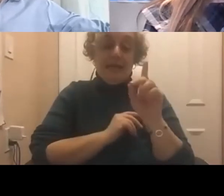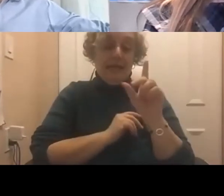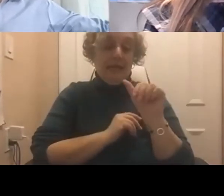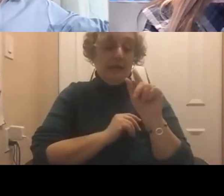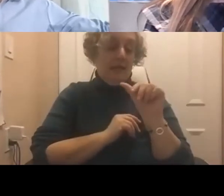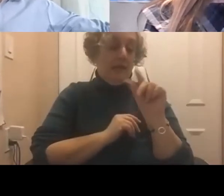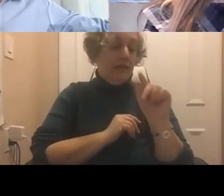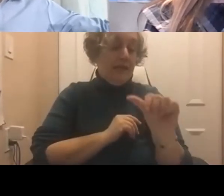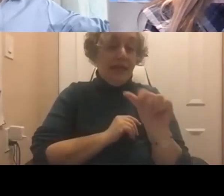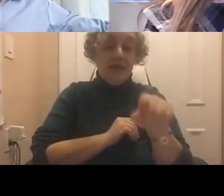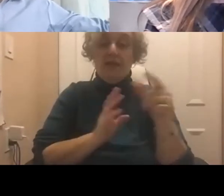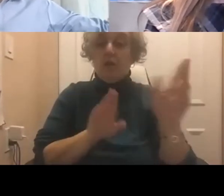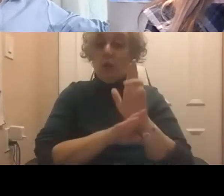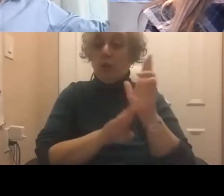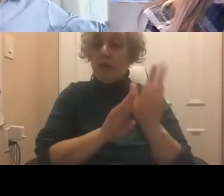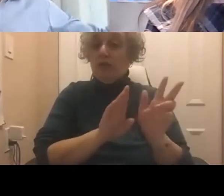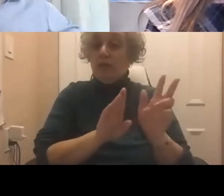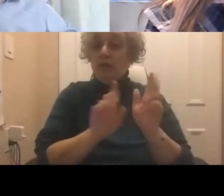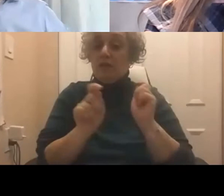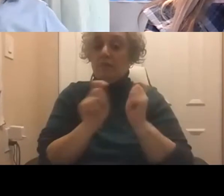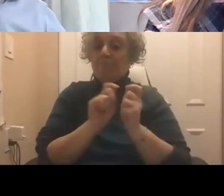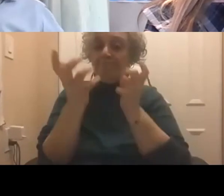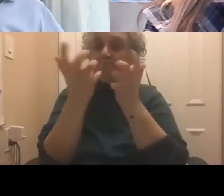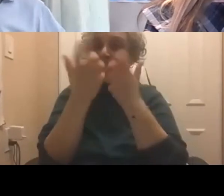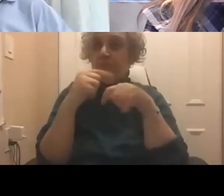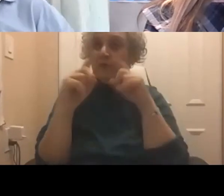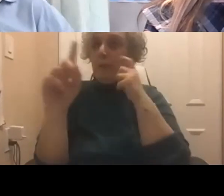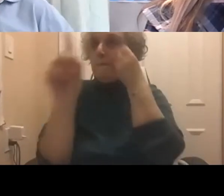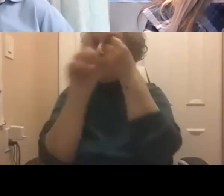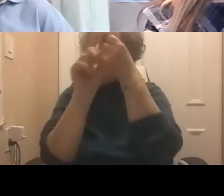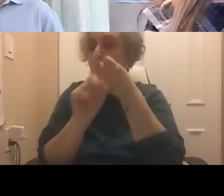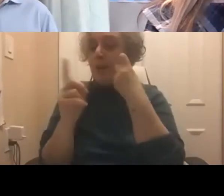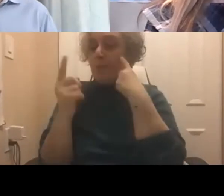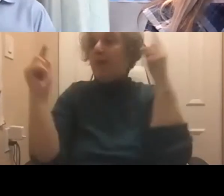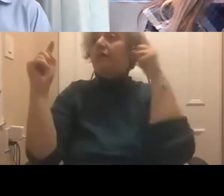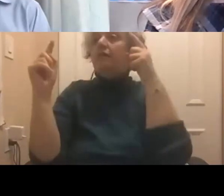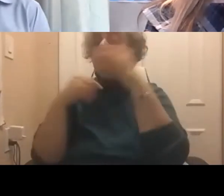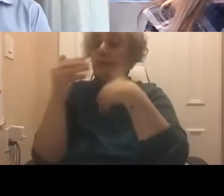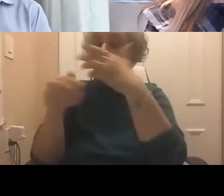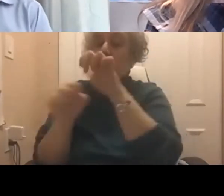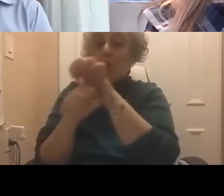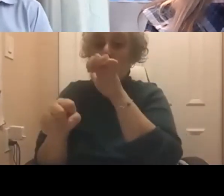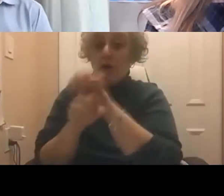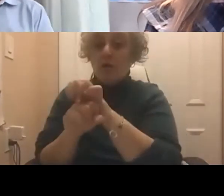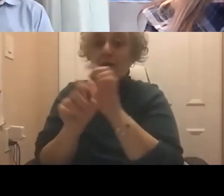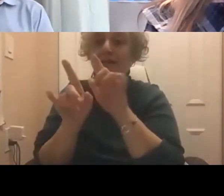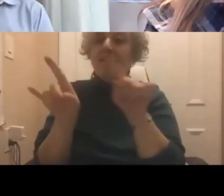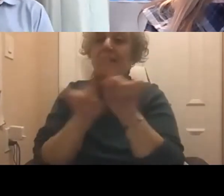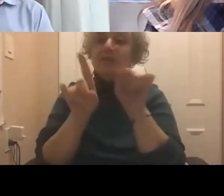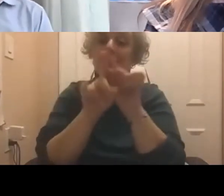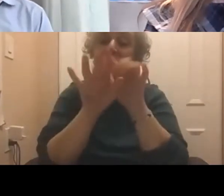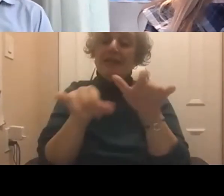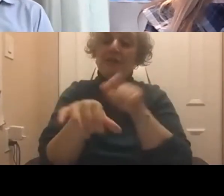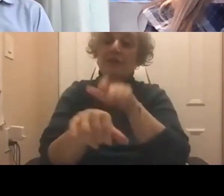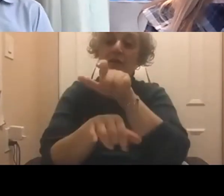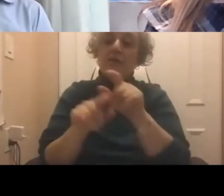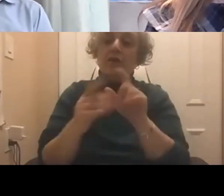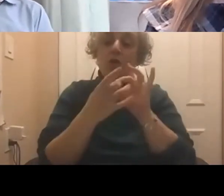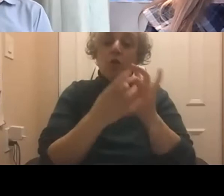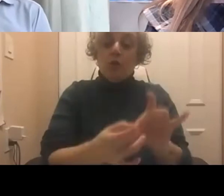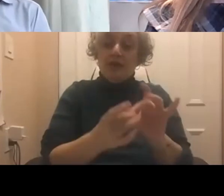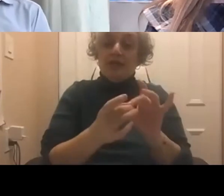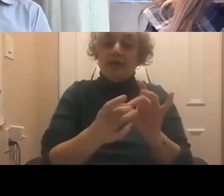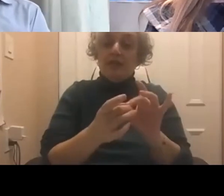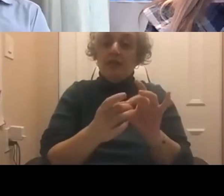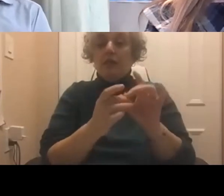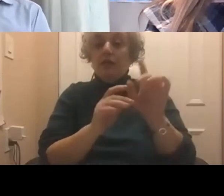for just optimization of work, so productivity, but also with respect to evaluation and